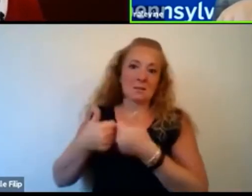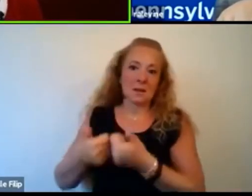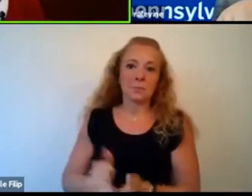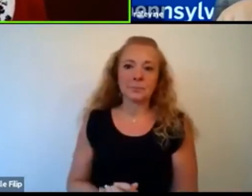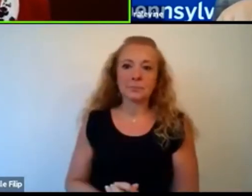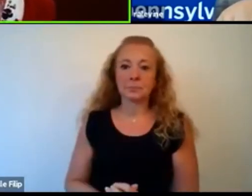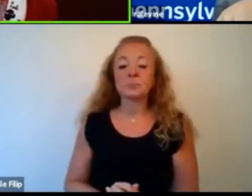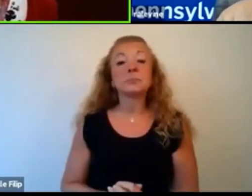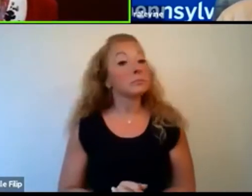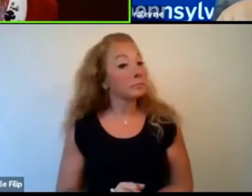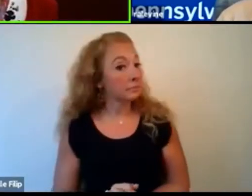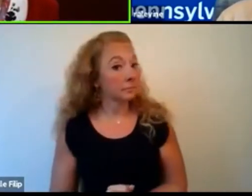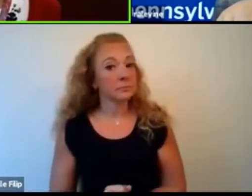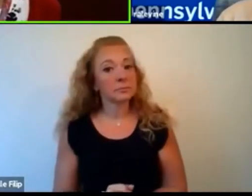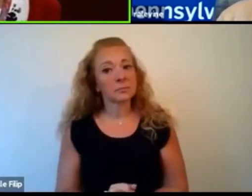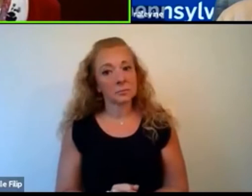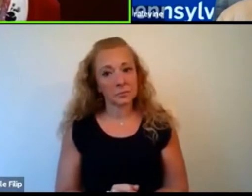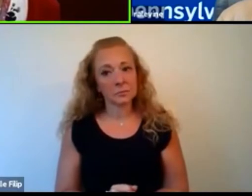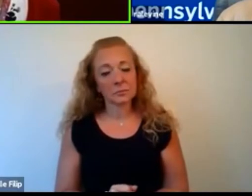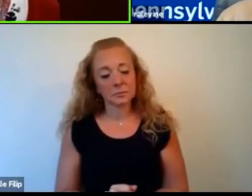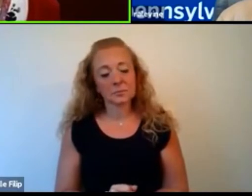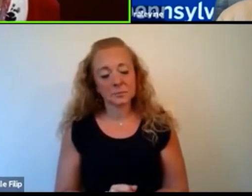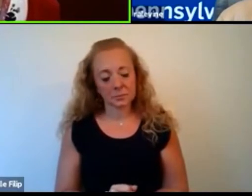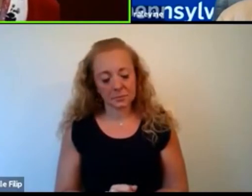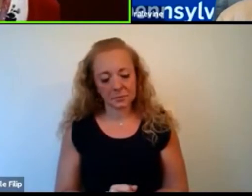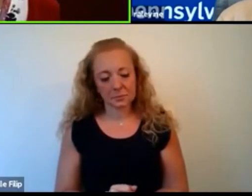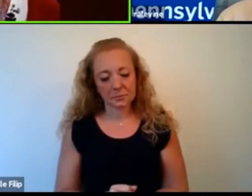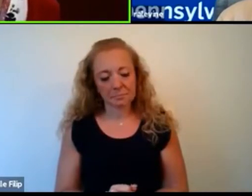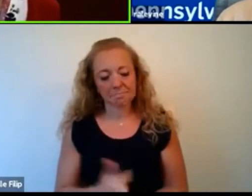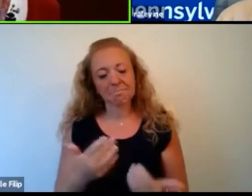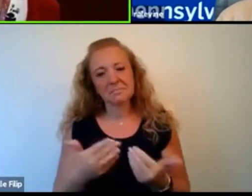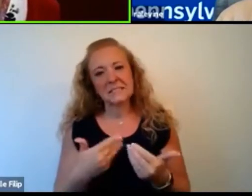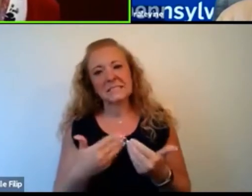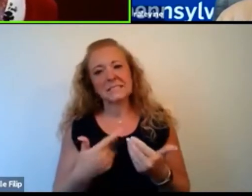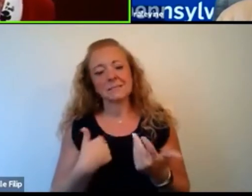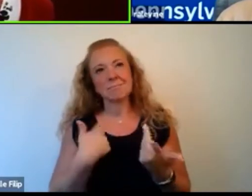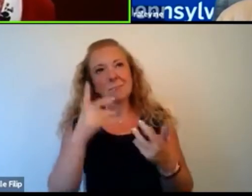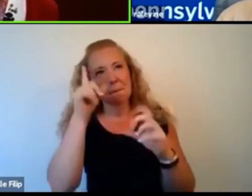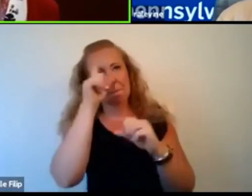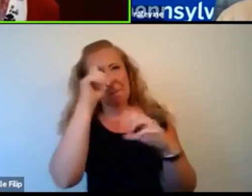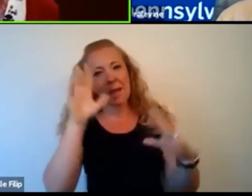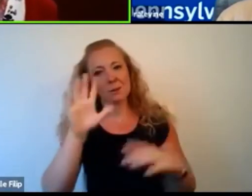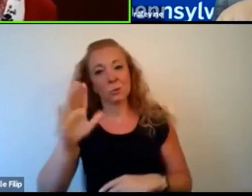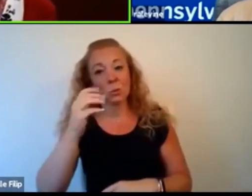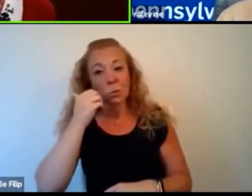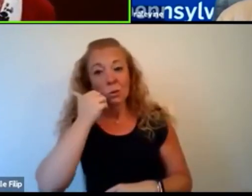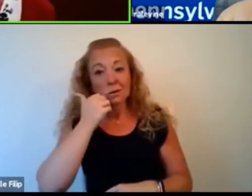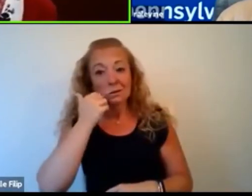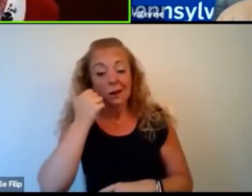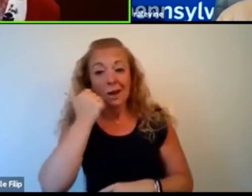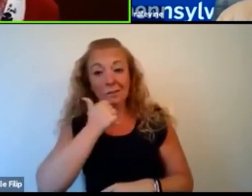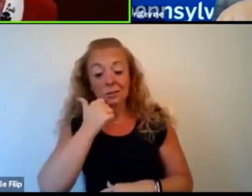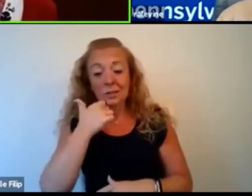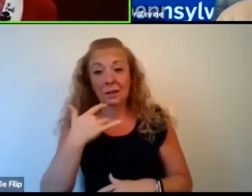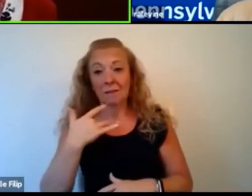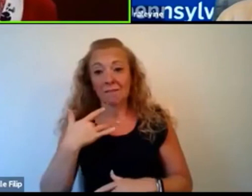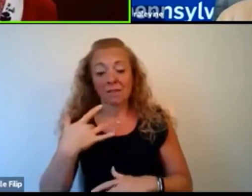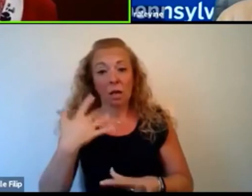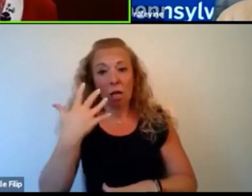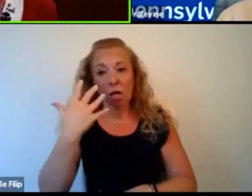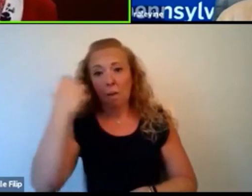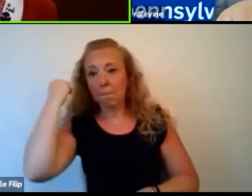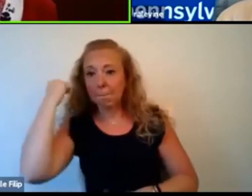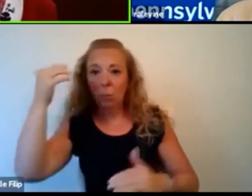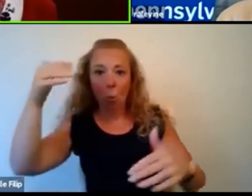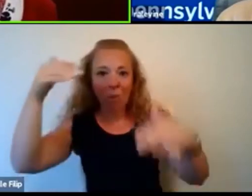So I think it's, you know, easy for us to imagine that most of your day is consumed by the pandemic these days. But